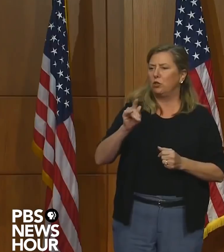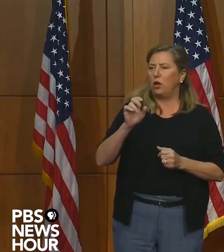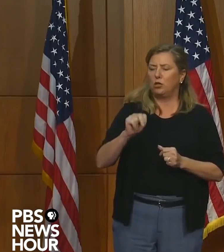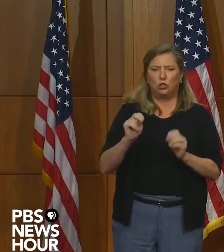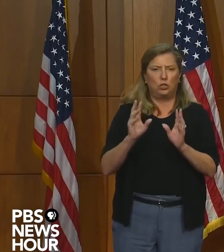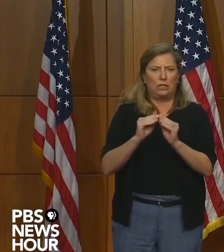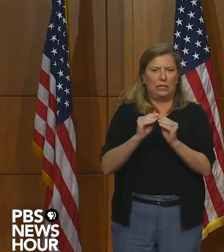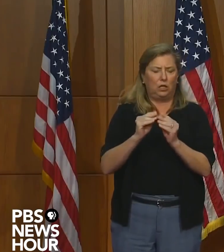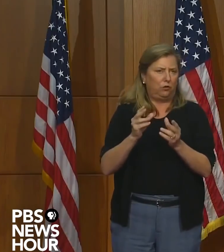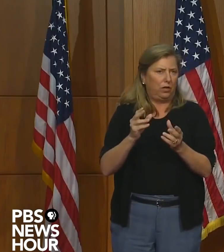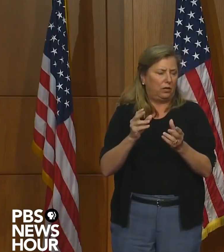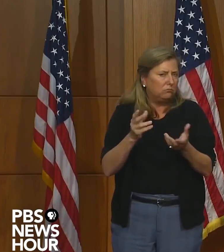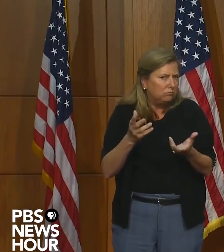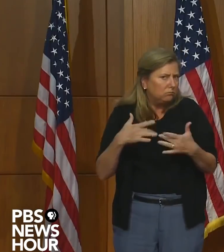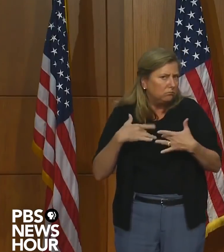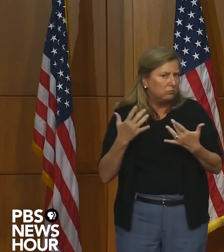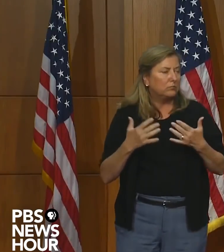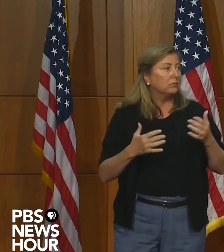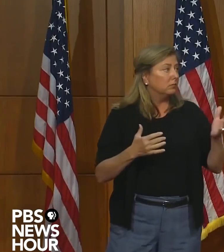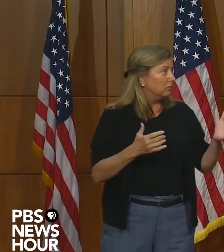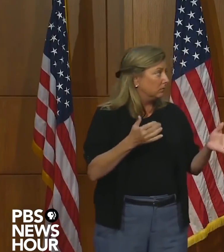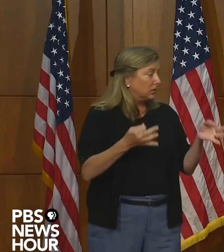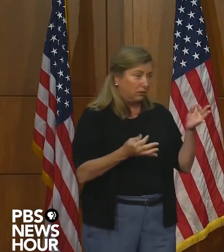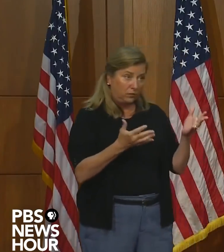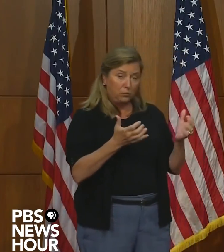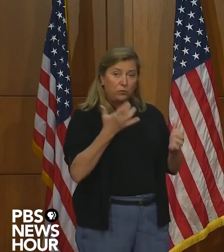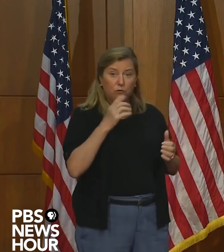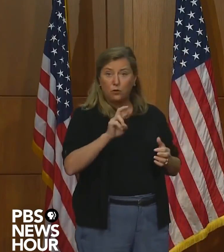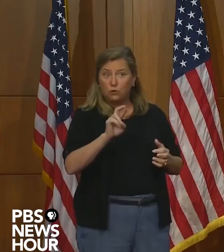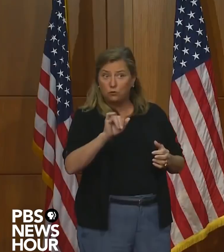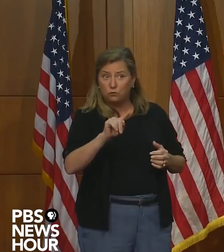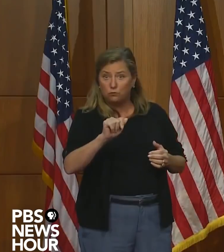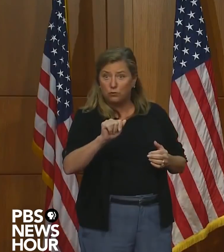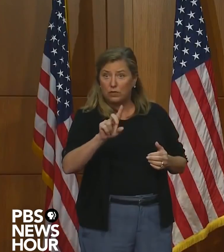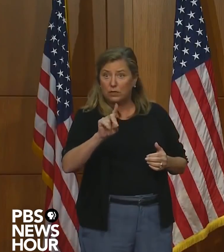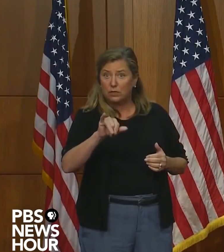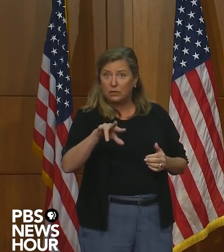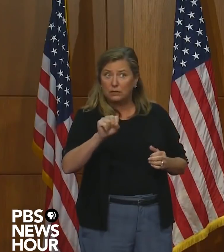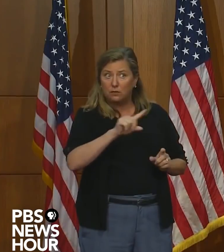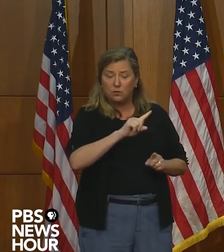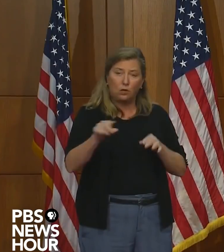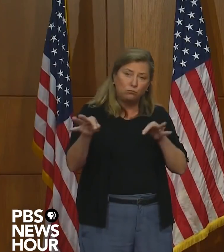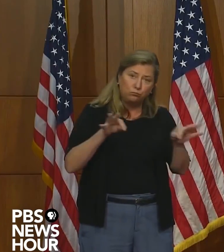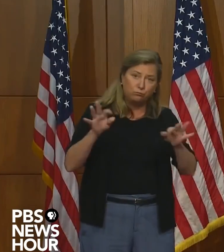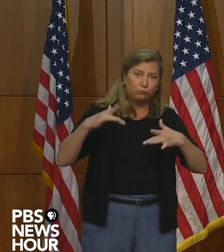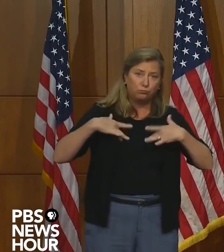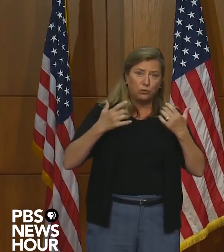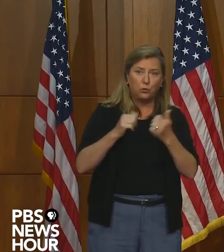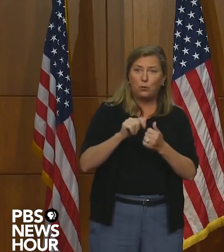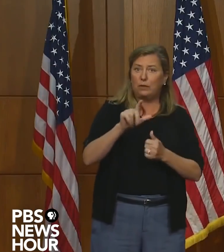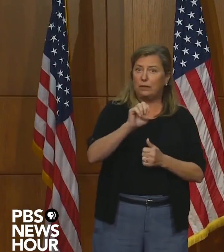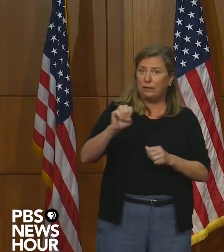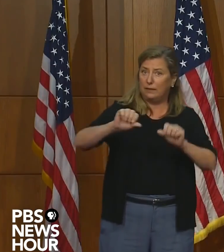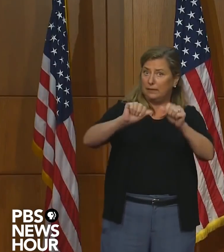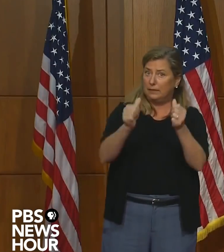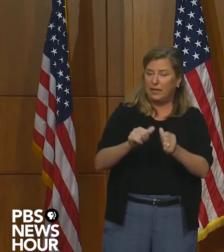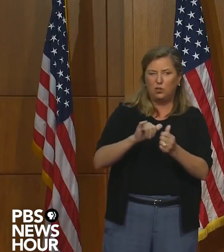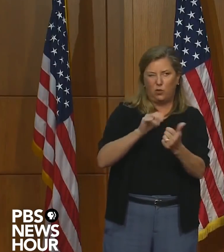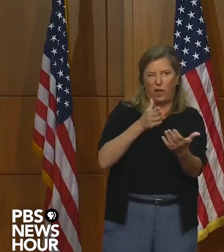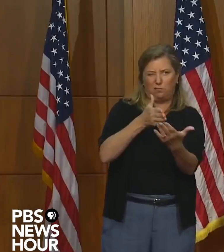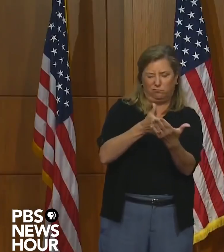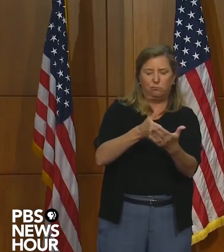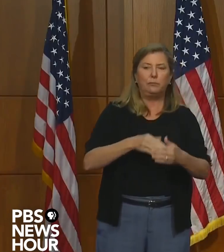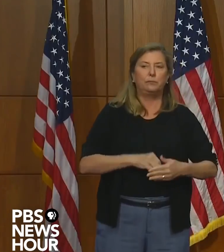If you want, I'd have Rita Davis, if you'd like to give them an update on our status of the Lee statute litigation.